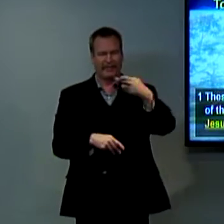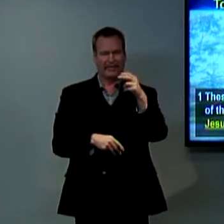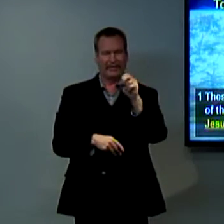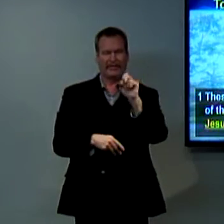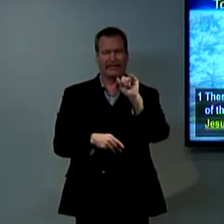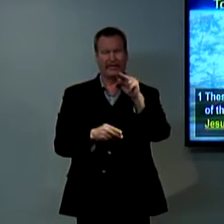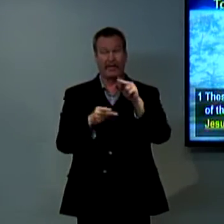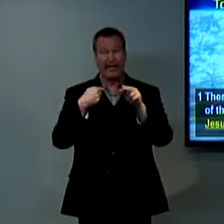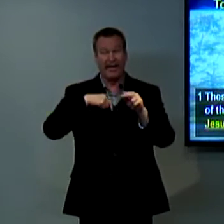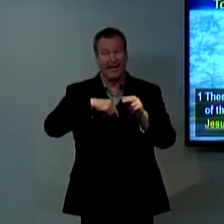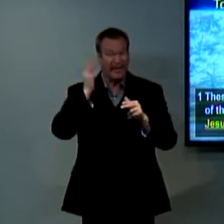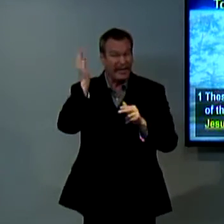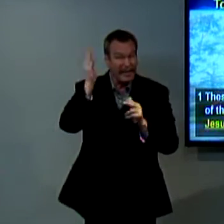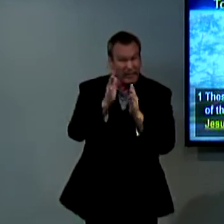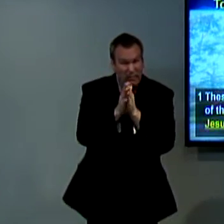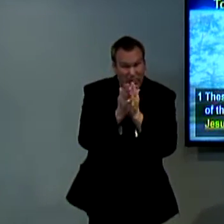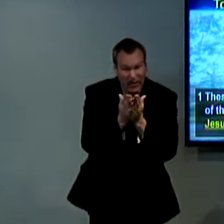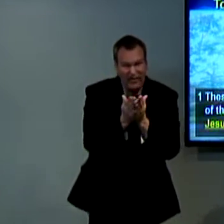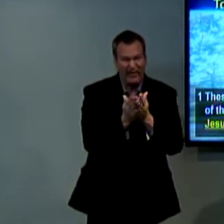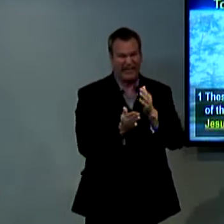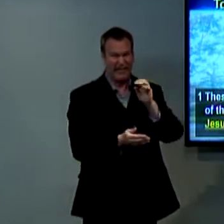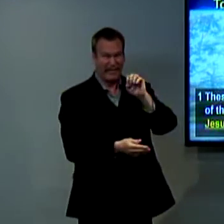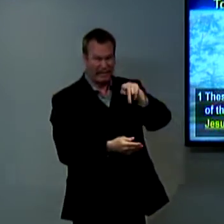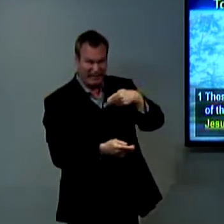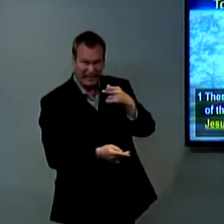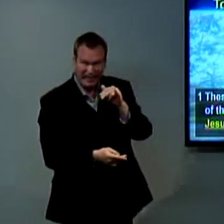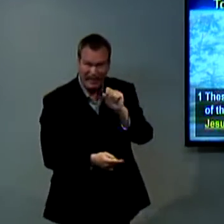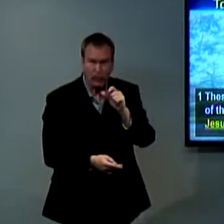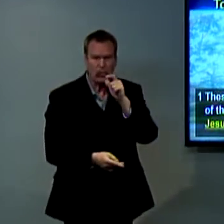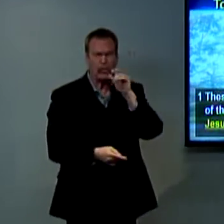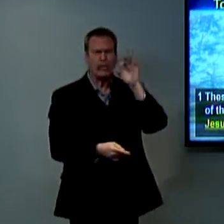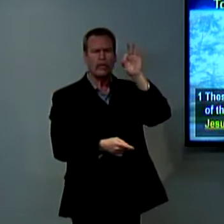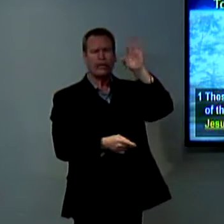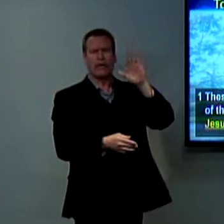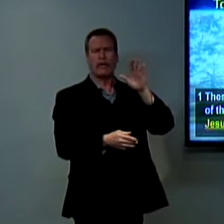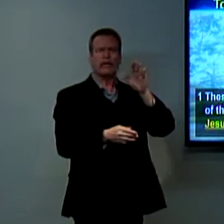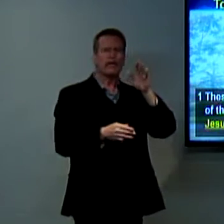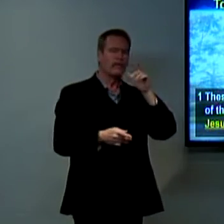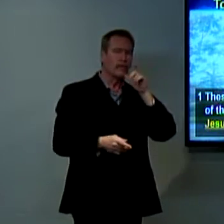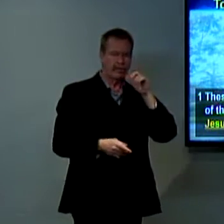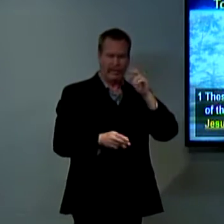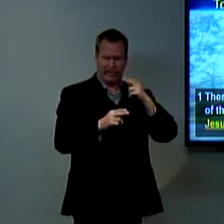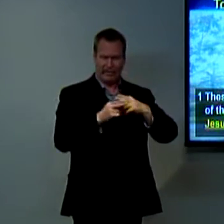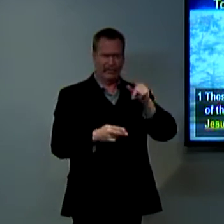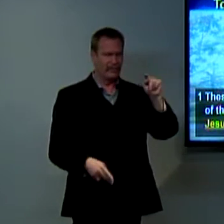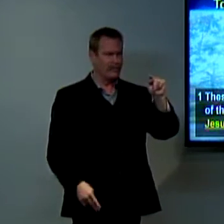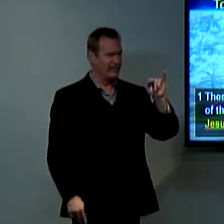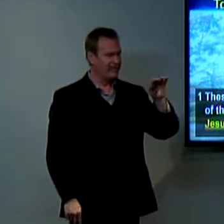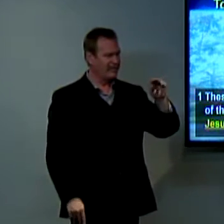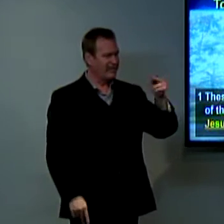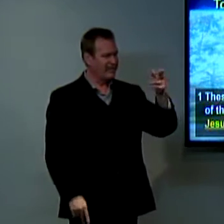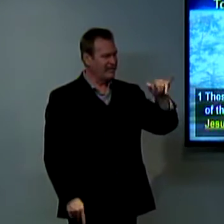in the church of Ephesus in fact the pastor of the church of Ephesus was Timothy